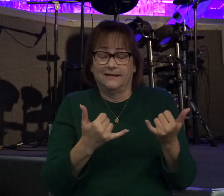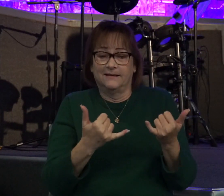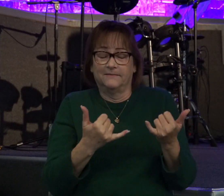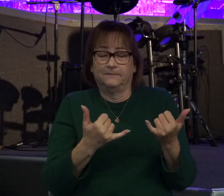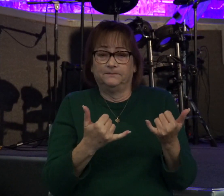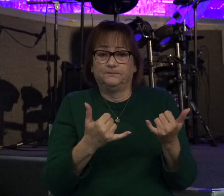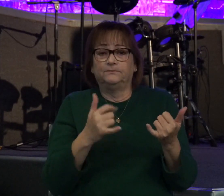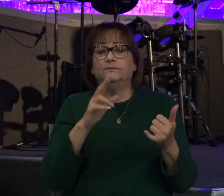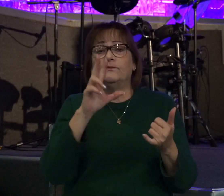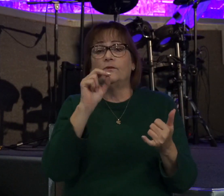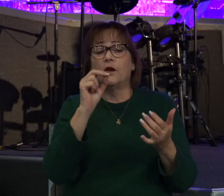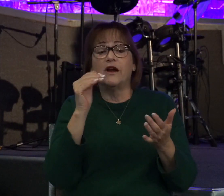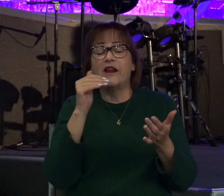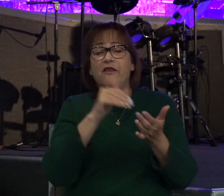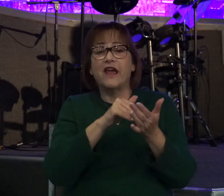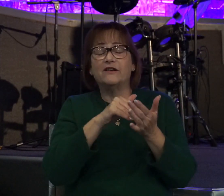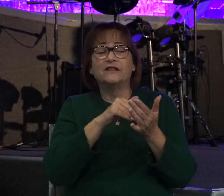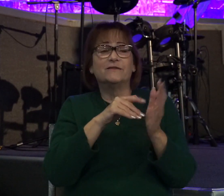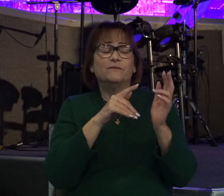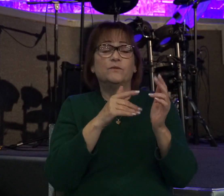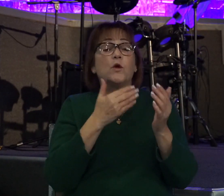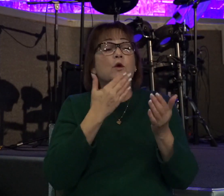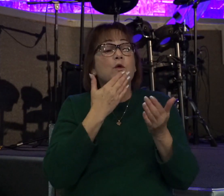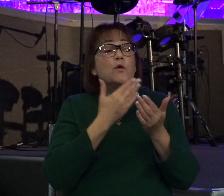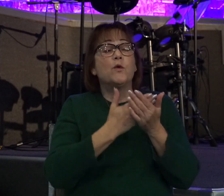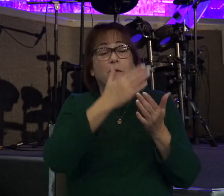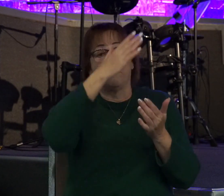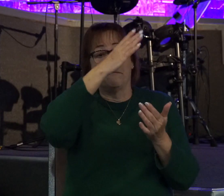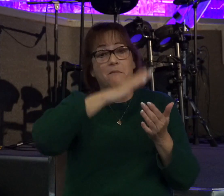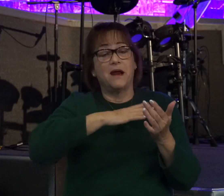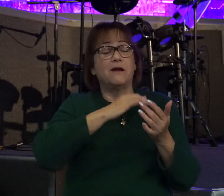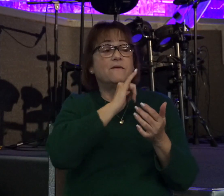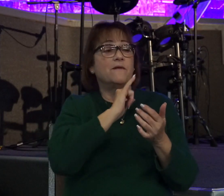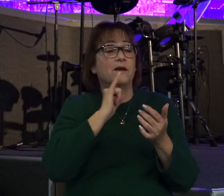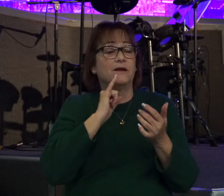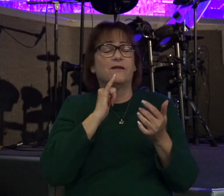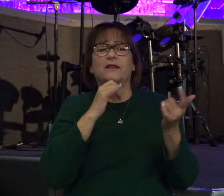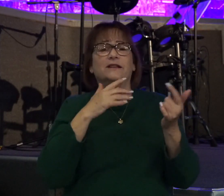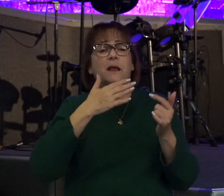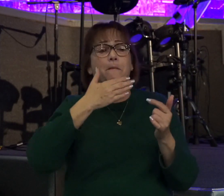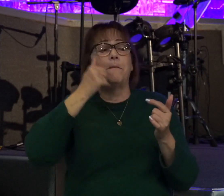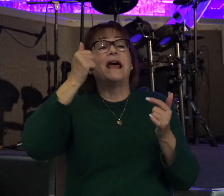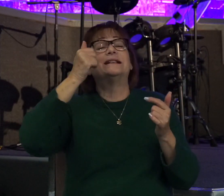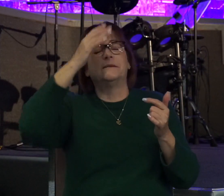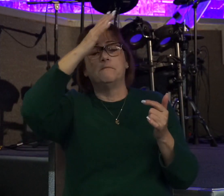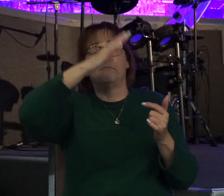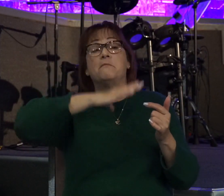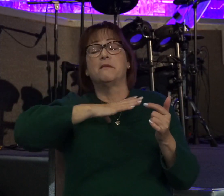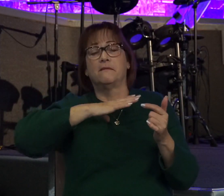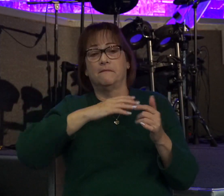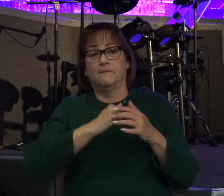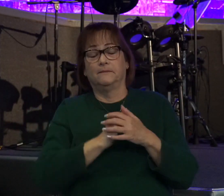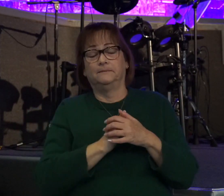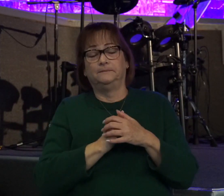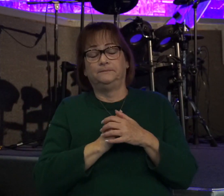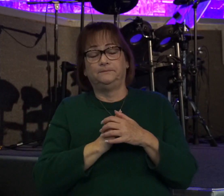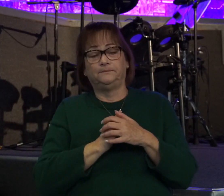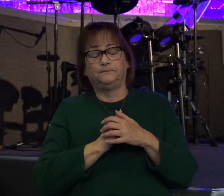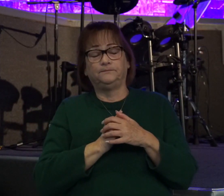30,000 choice men of Israel. In other words, these were the best of the best that David brought. And we're told that